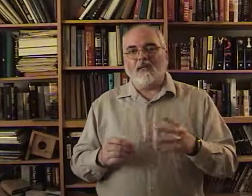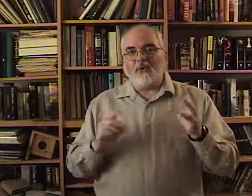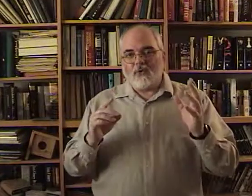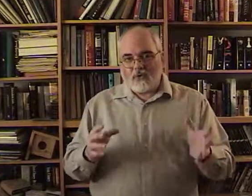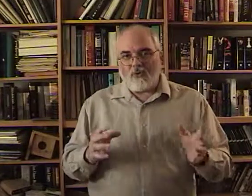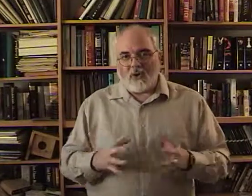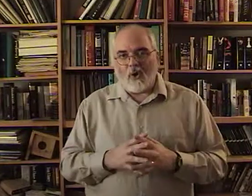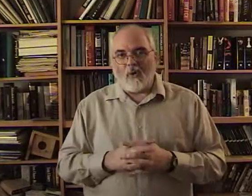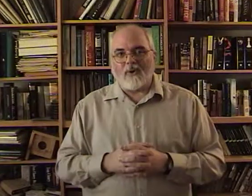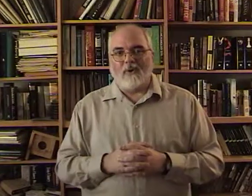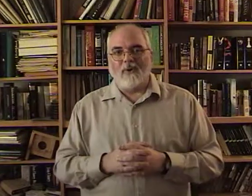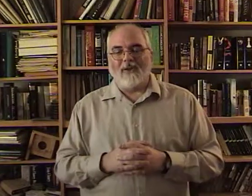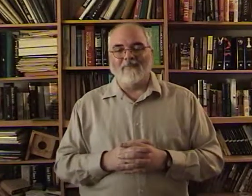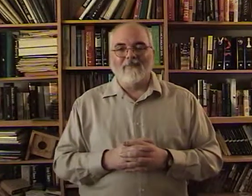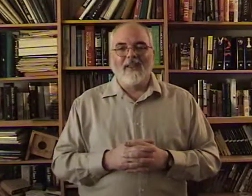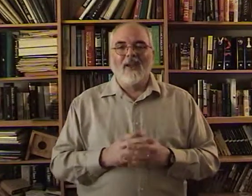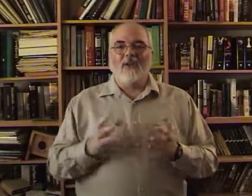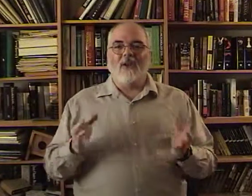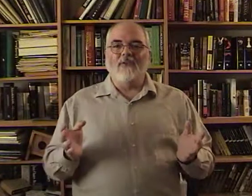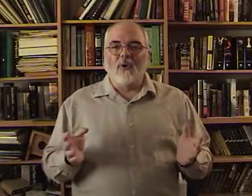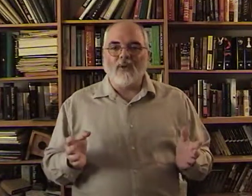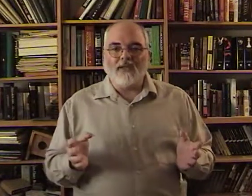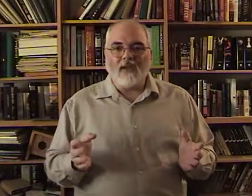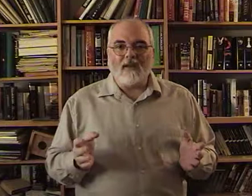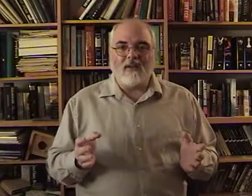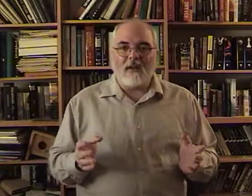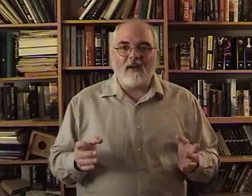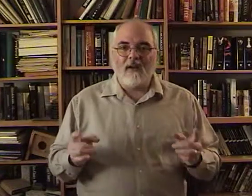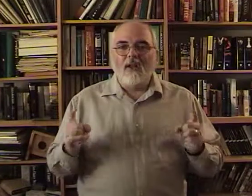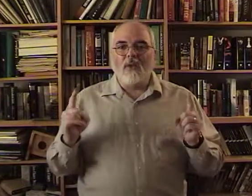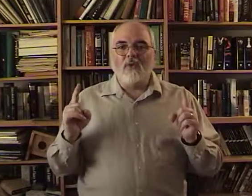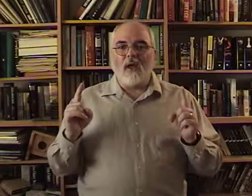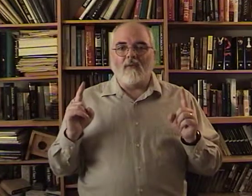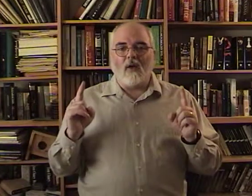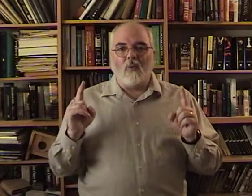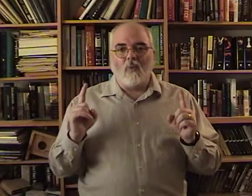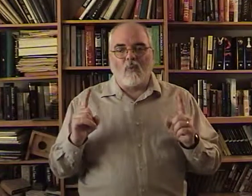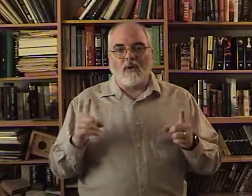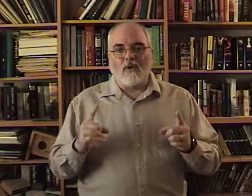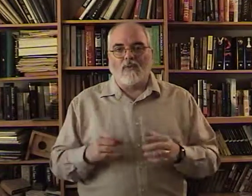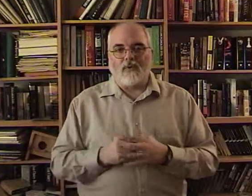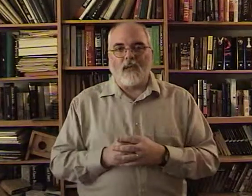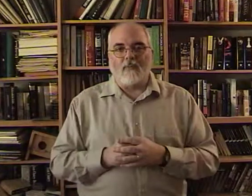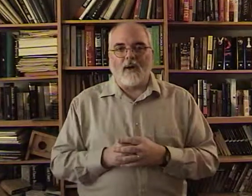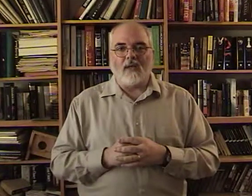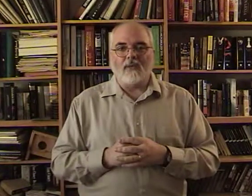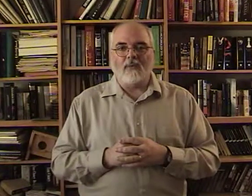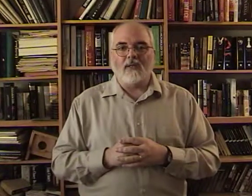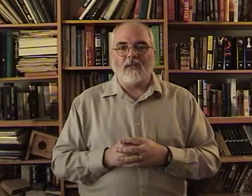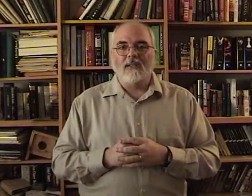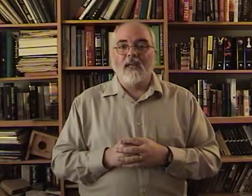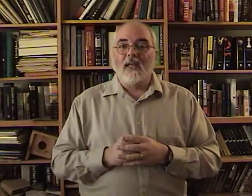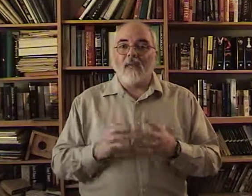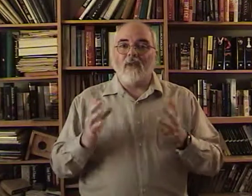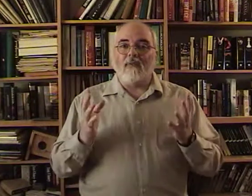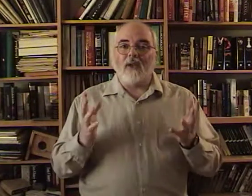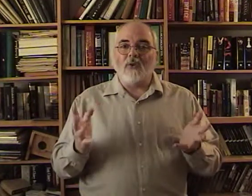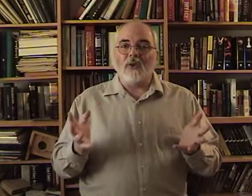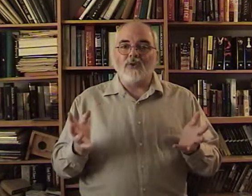there. You should know what you're doing. Looking forward to seeing you there. You have a wonderful time practicing with this. If you have any questions